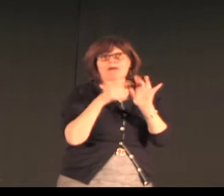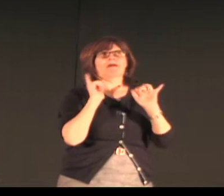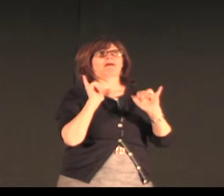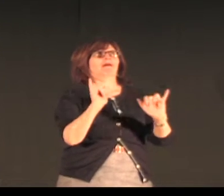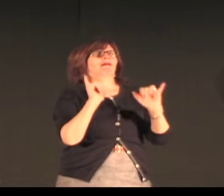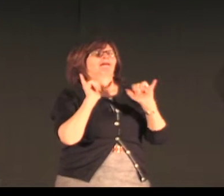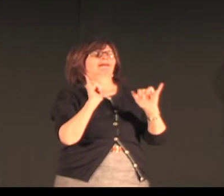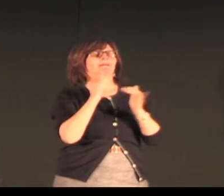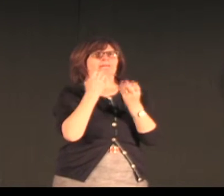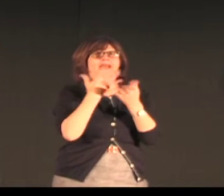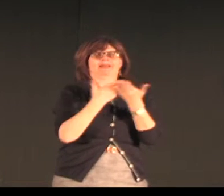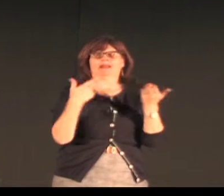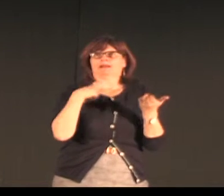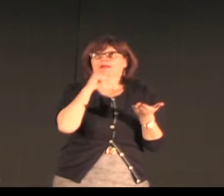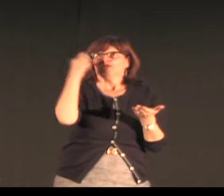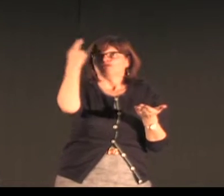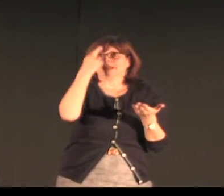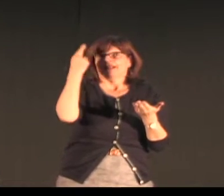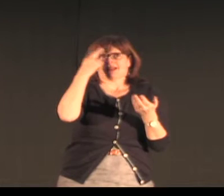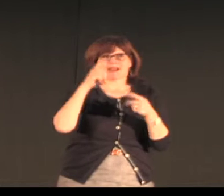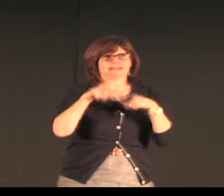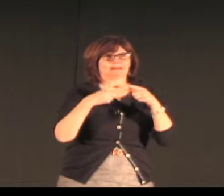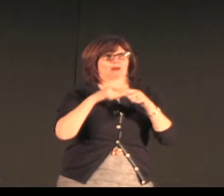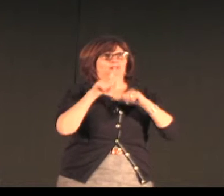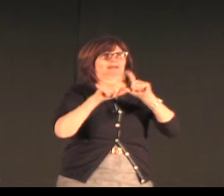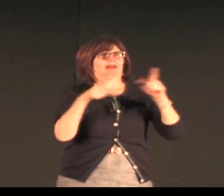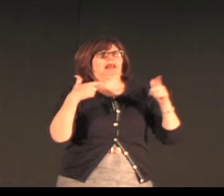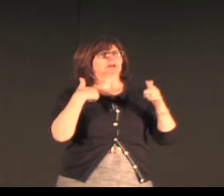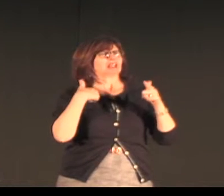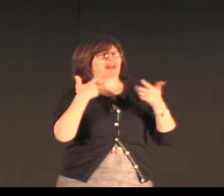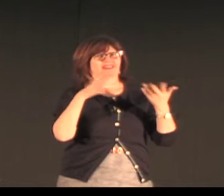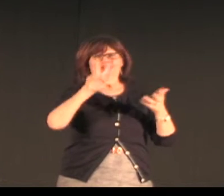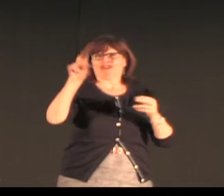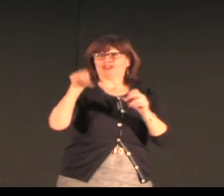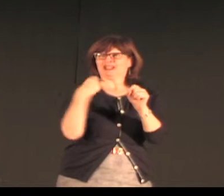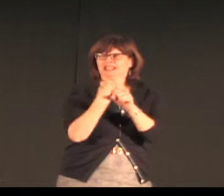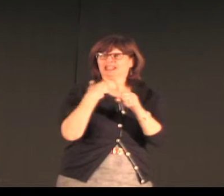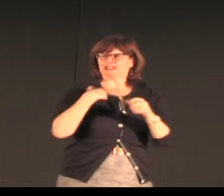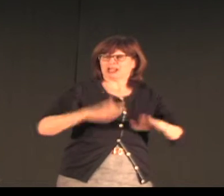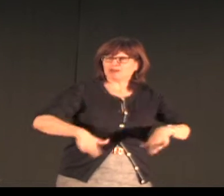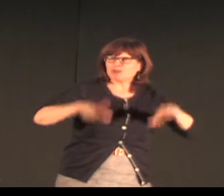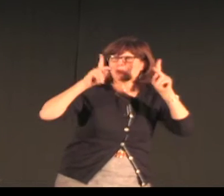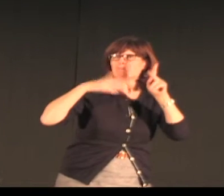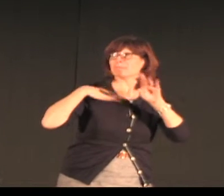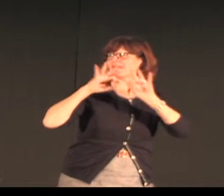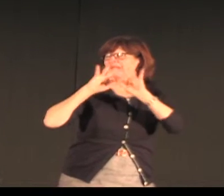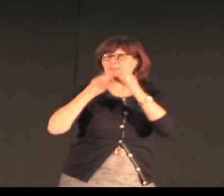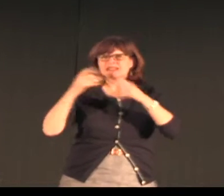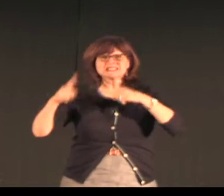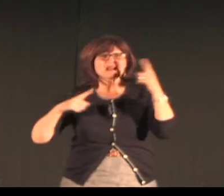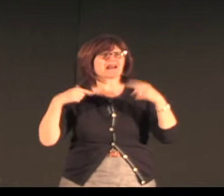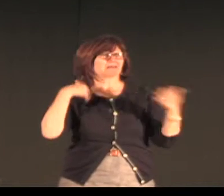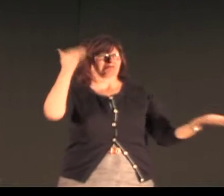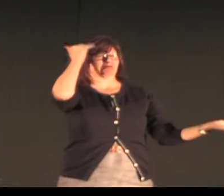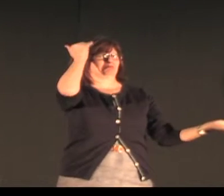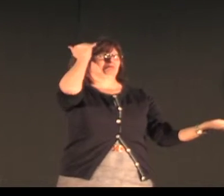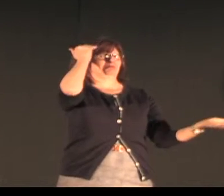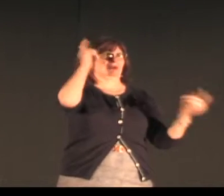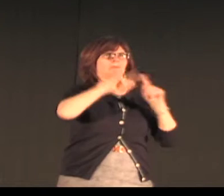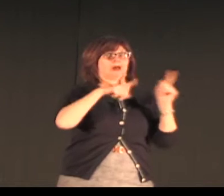conceptions of language and what we've studied in the past. I've learned things that I didn't know about ASL. I mean, I grew up in a deaf family,